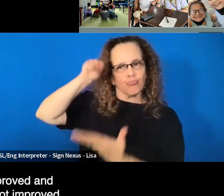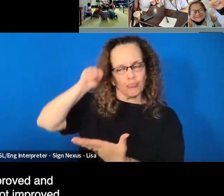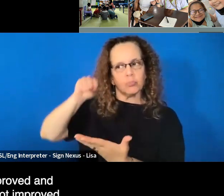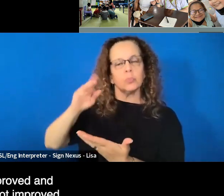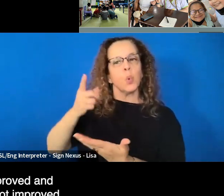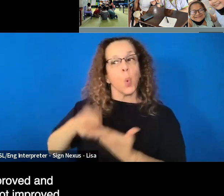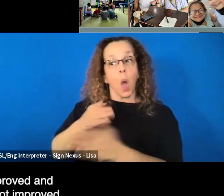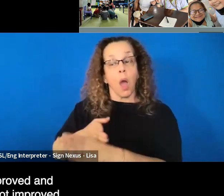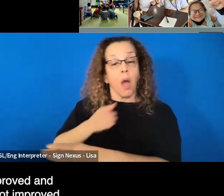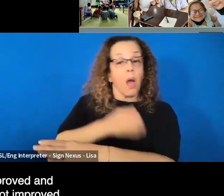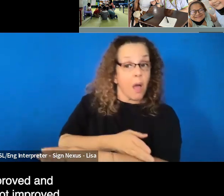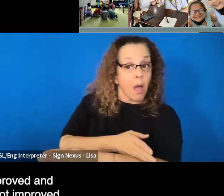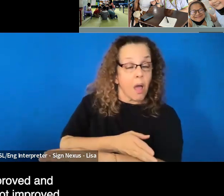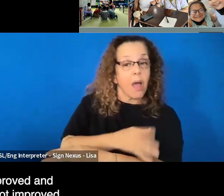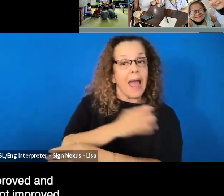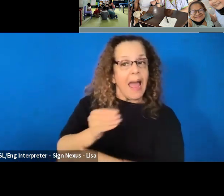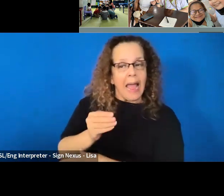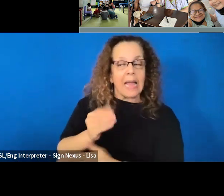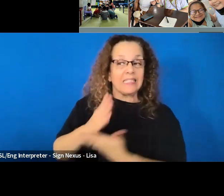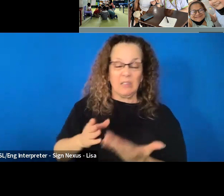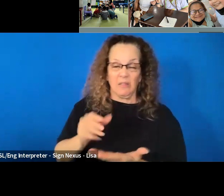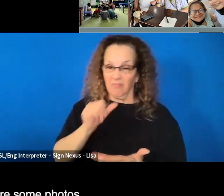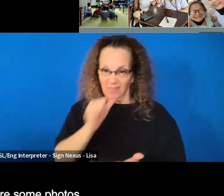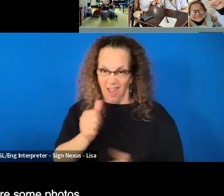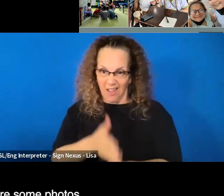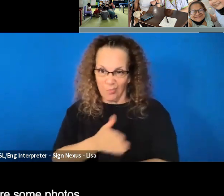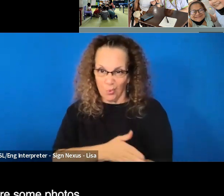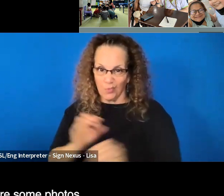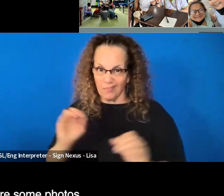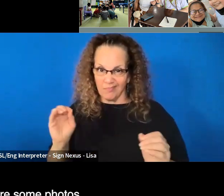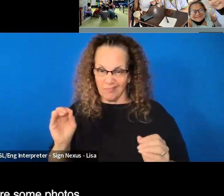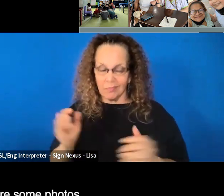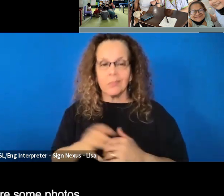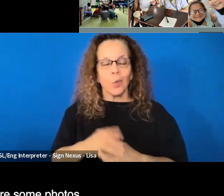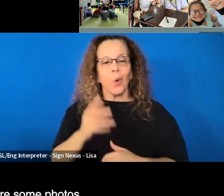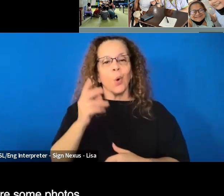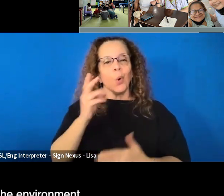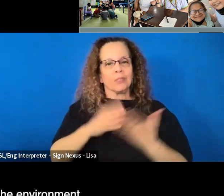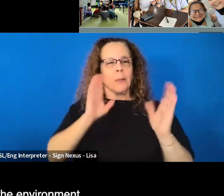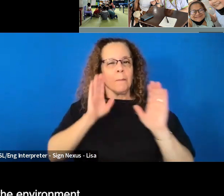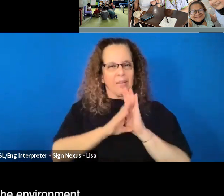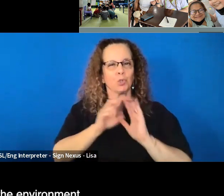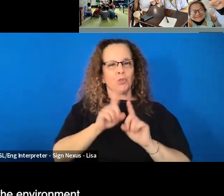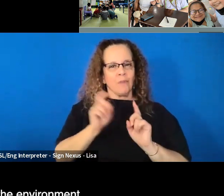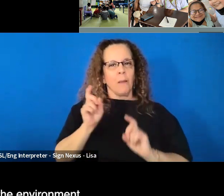and unfortunately not improved. So on the screen are some photos. The top row